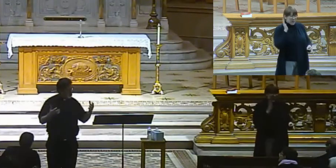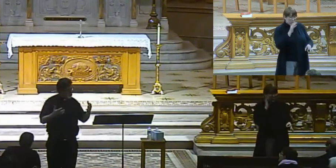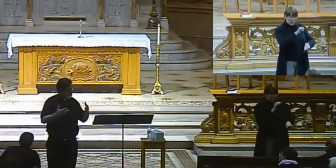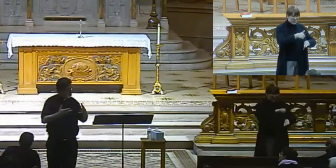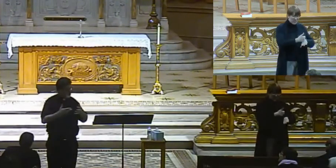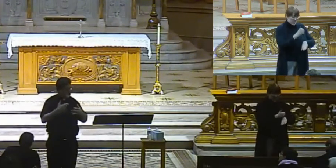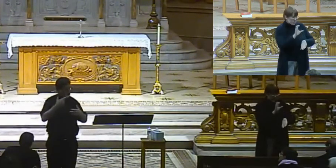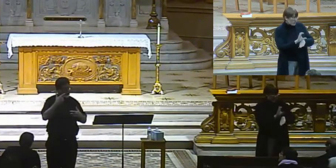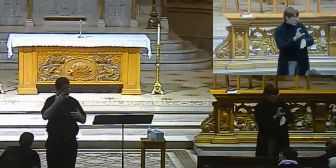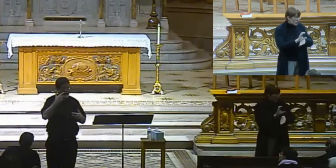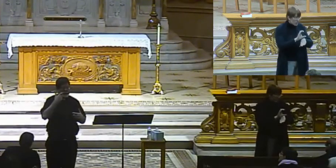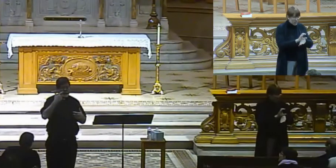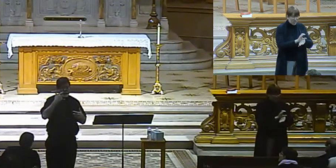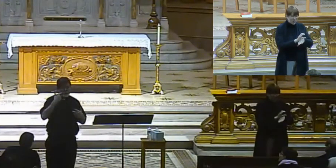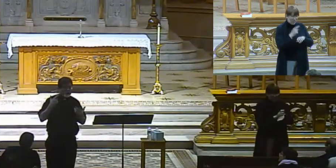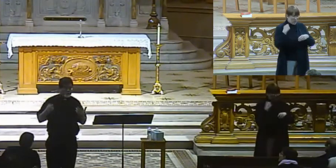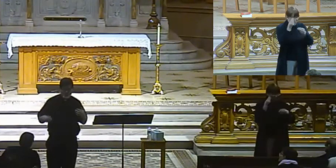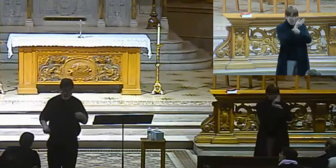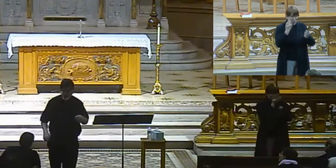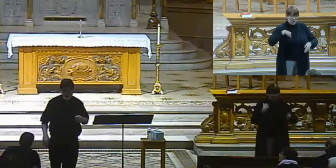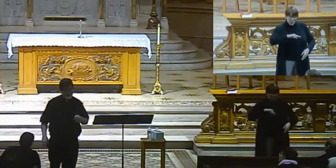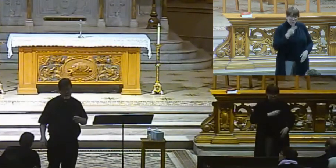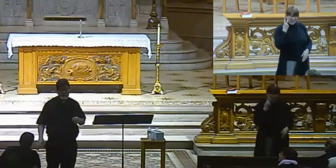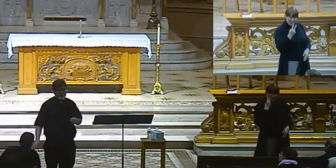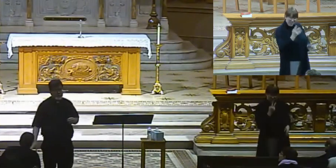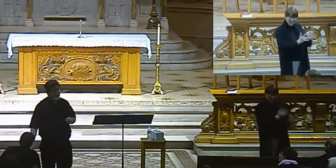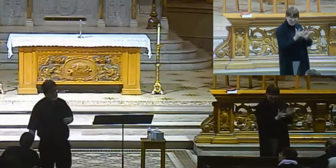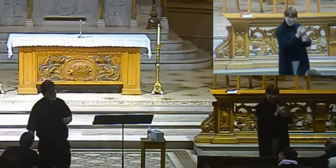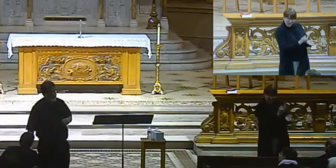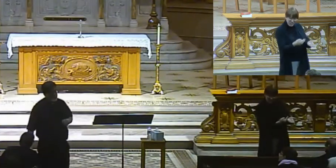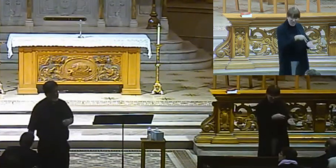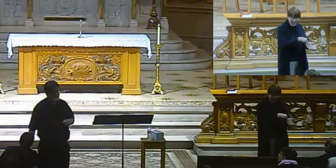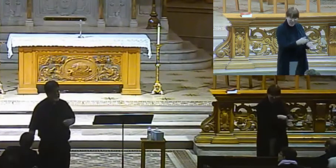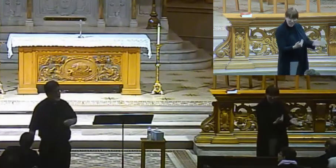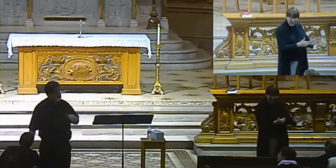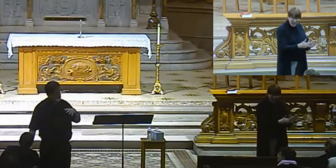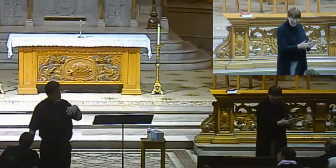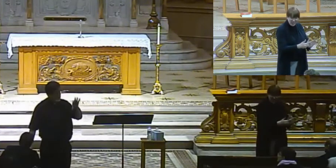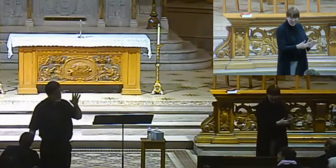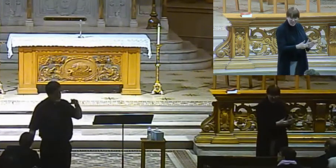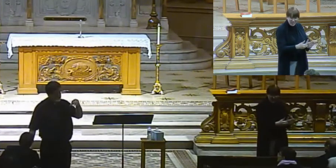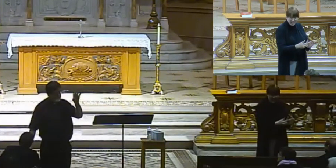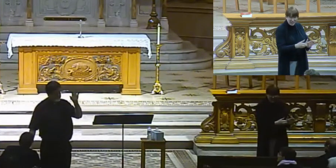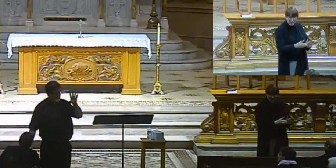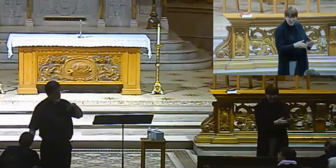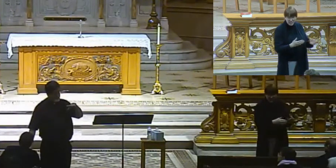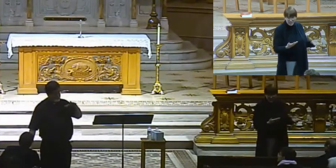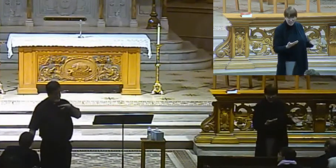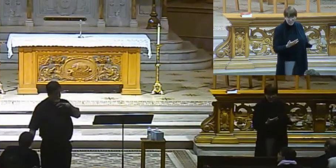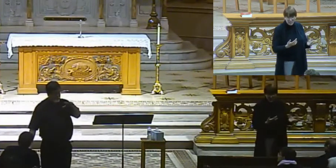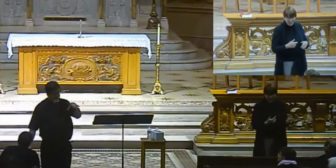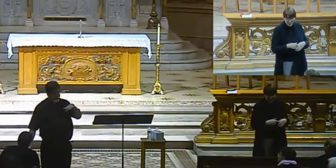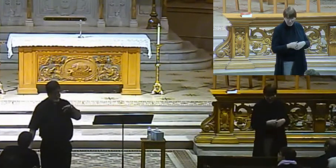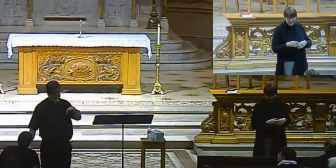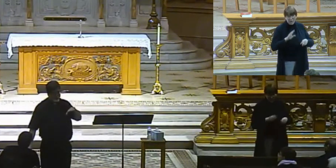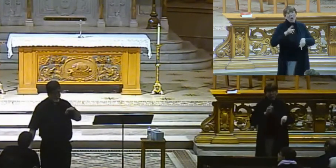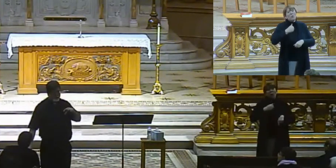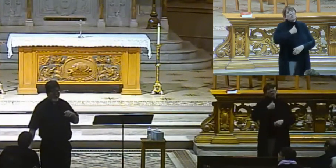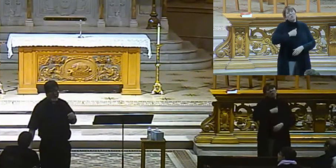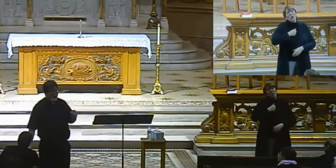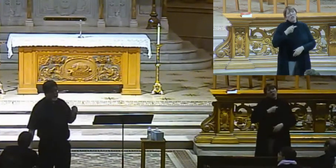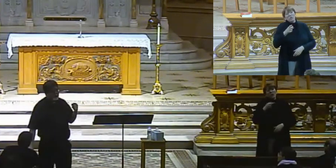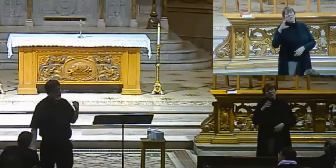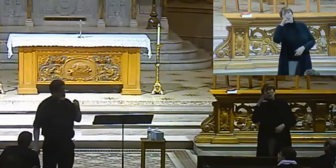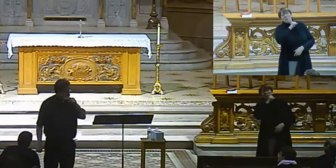church, all right? They're going to tell everybody that they saw Jesus raised from the dead, all right? Sorry he's gone. He was only here for 40 days. You don't get a chance to see